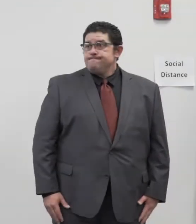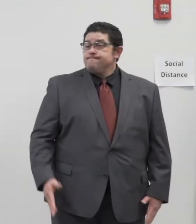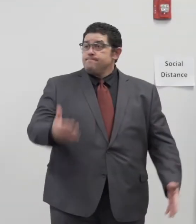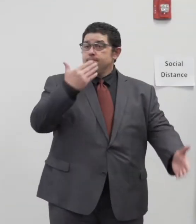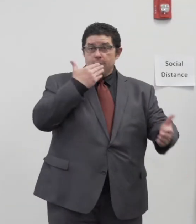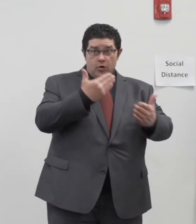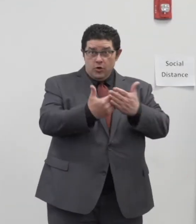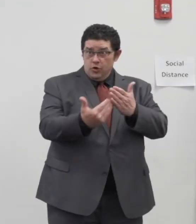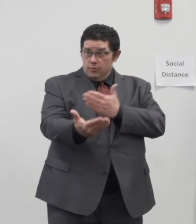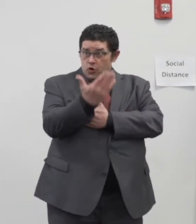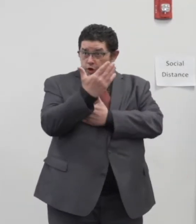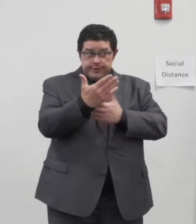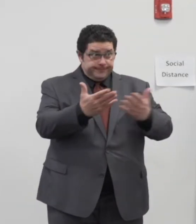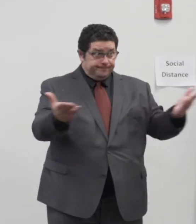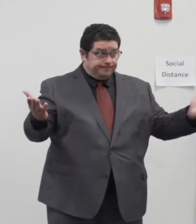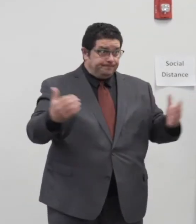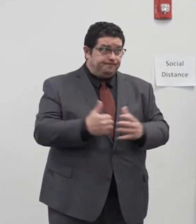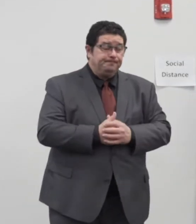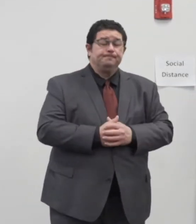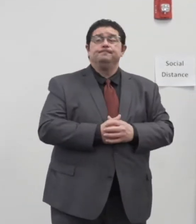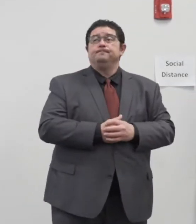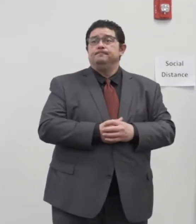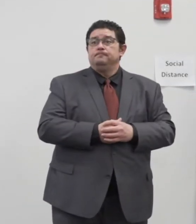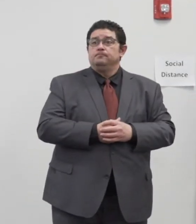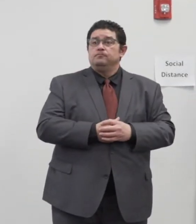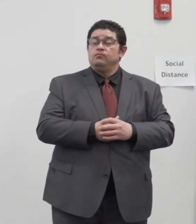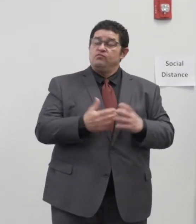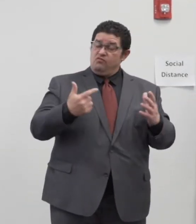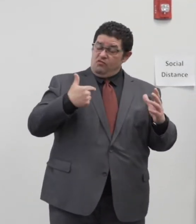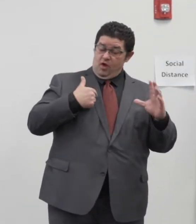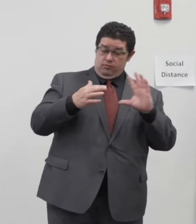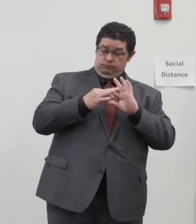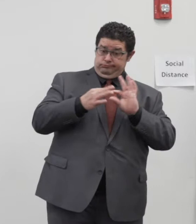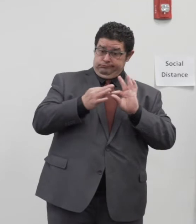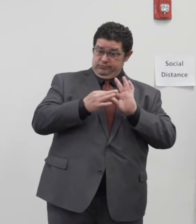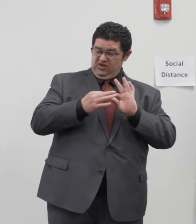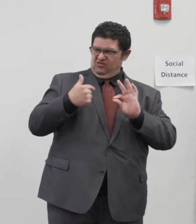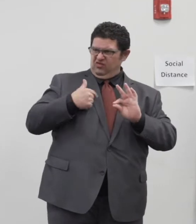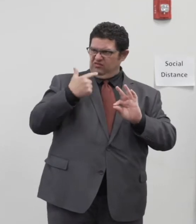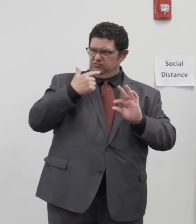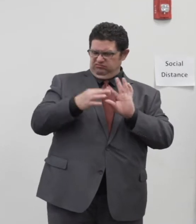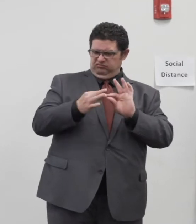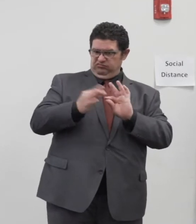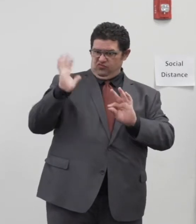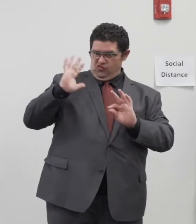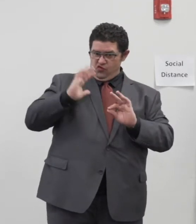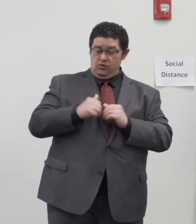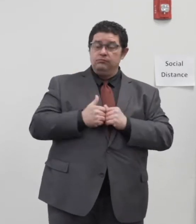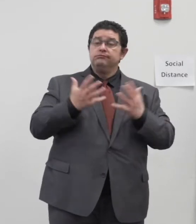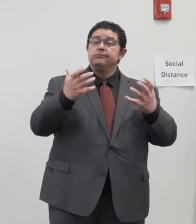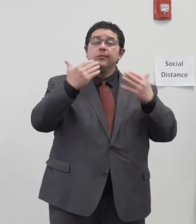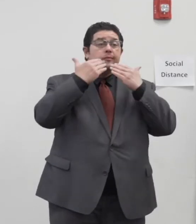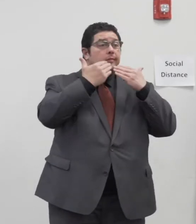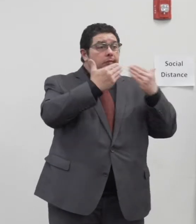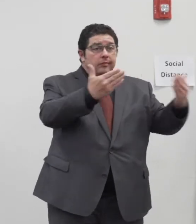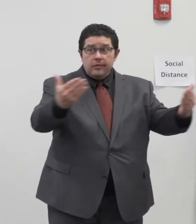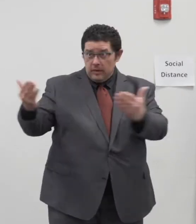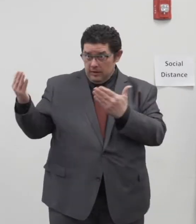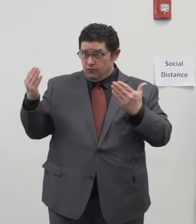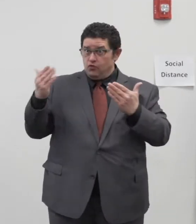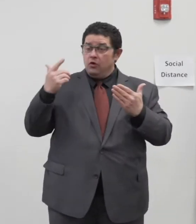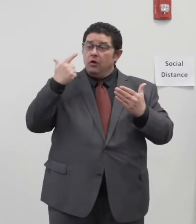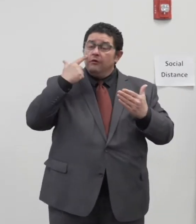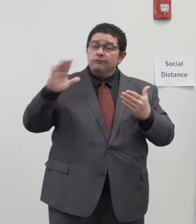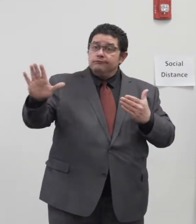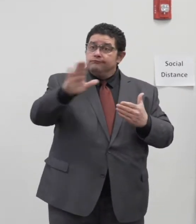Good morning everyone, and I'll say what I've said before. I want to thank everyone in St. Louis County for their patience